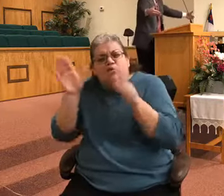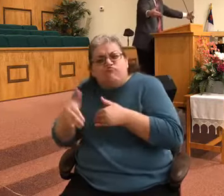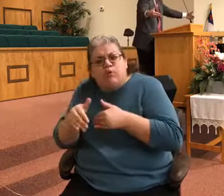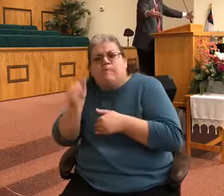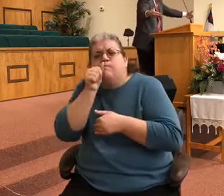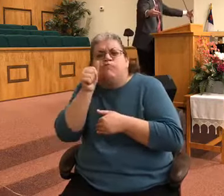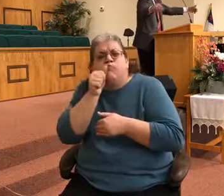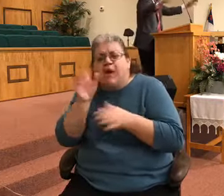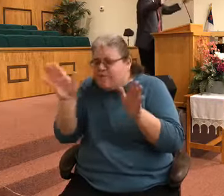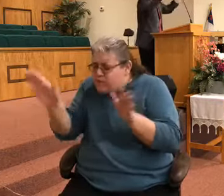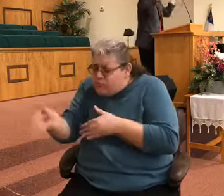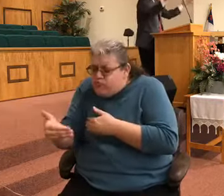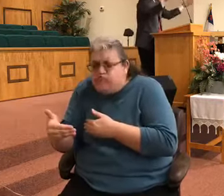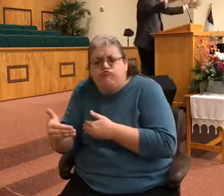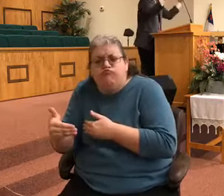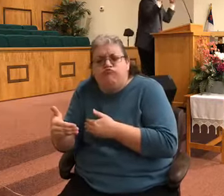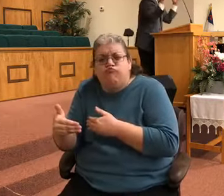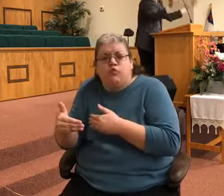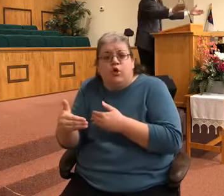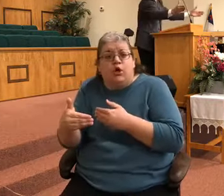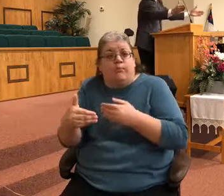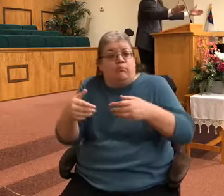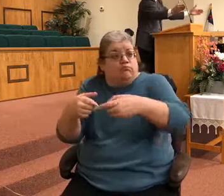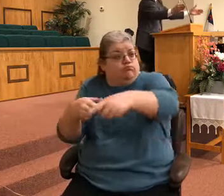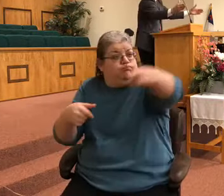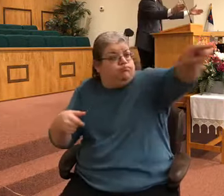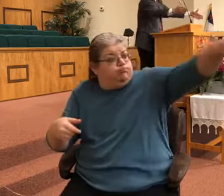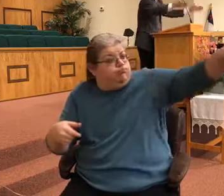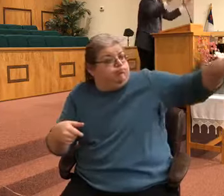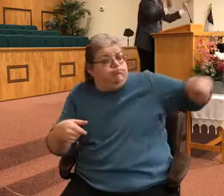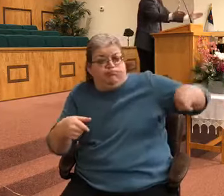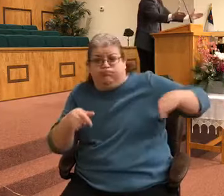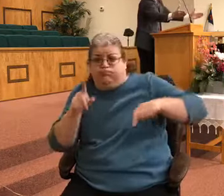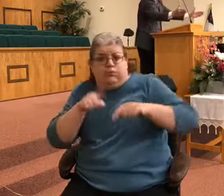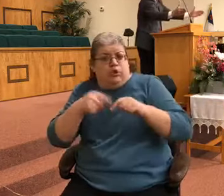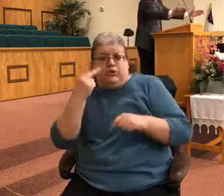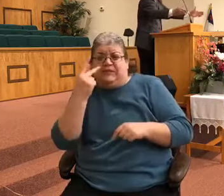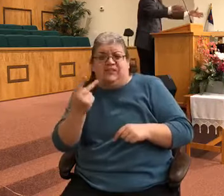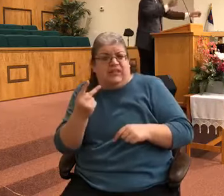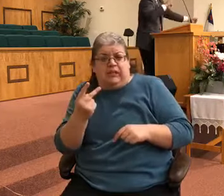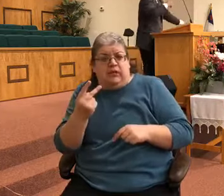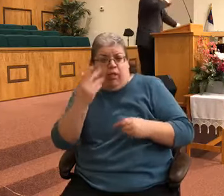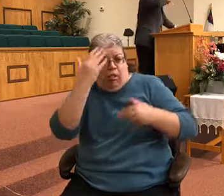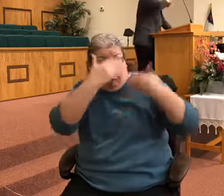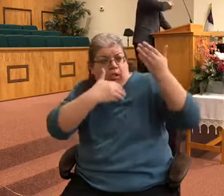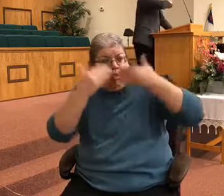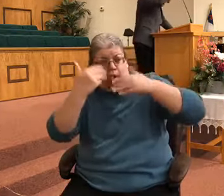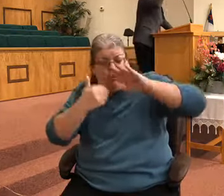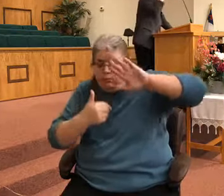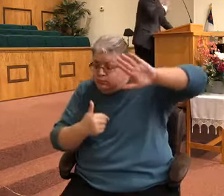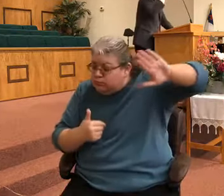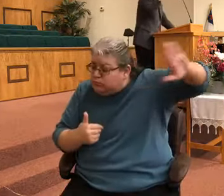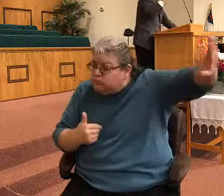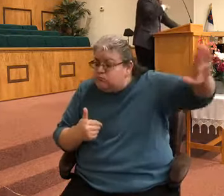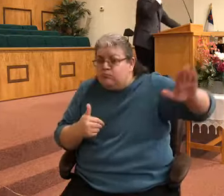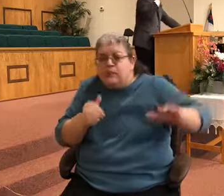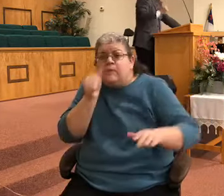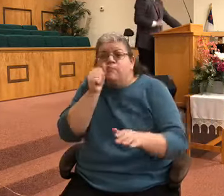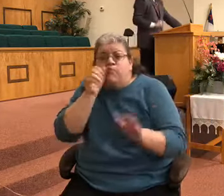room that the public eye couldn't see. it was there that the king was to smite the ground with these